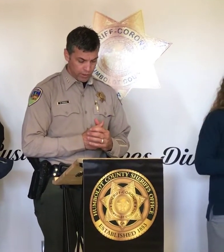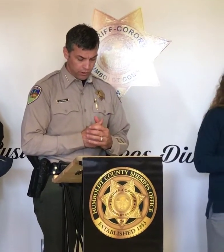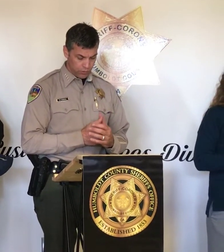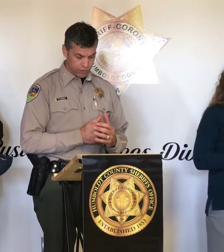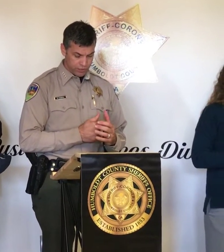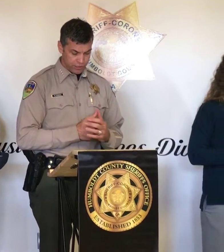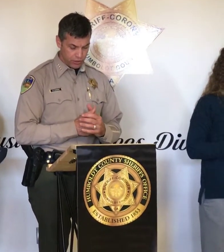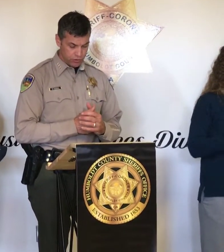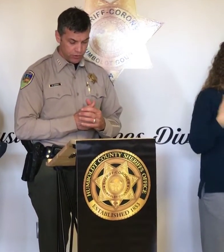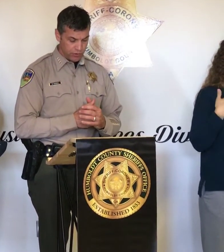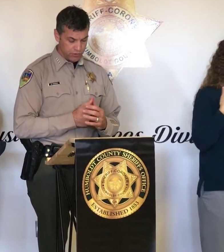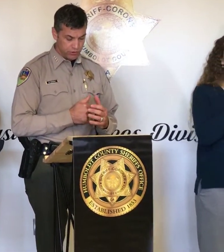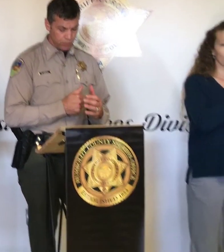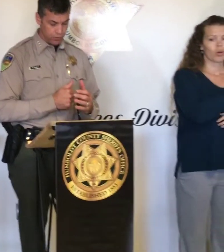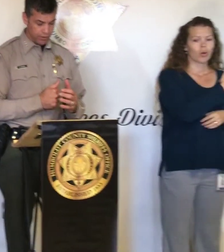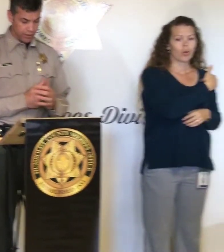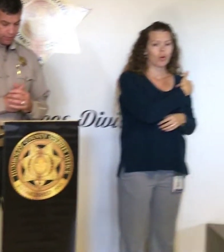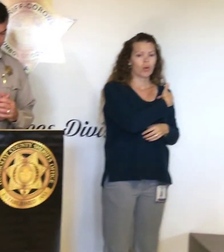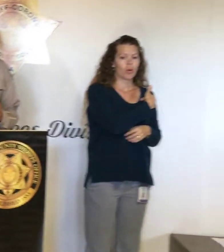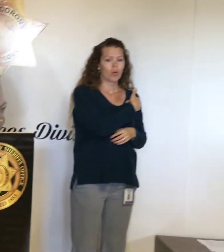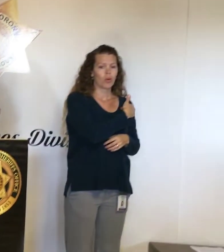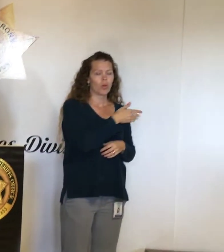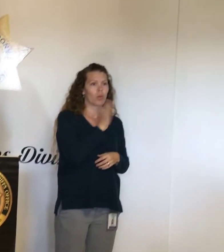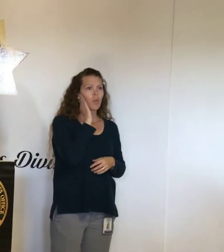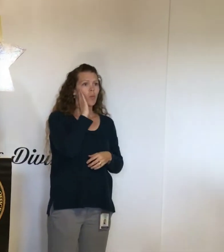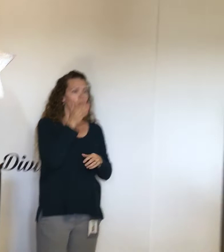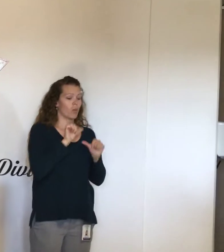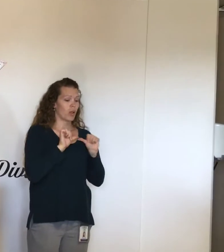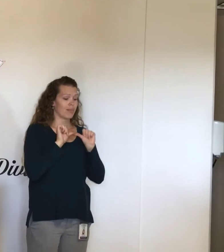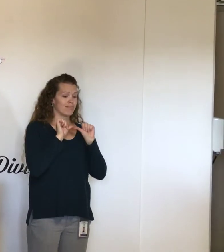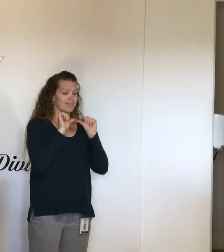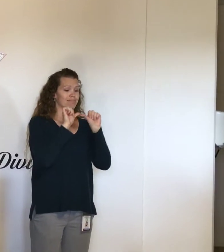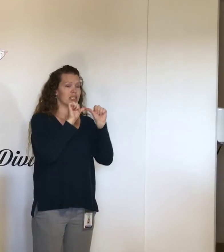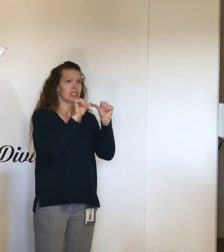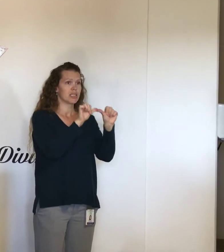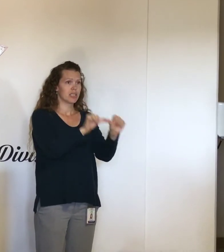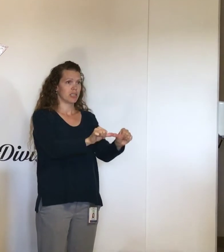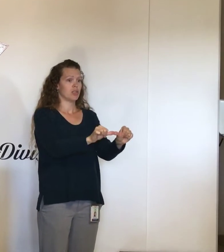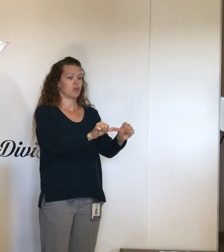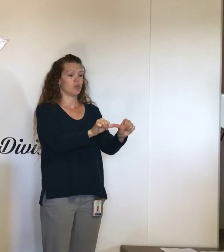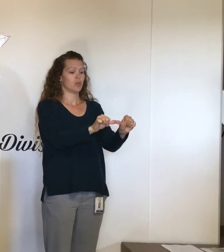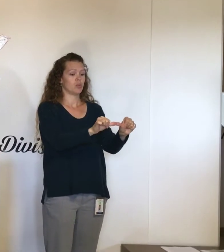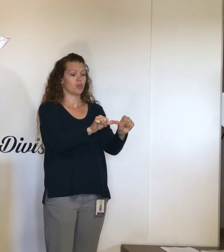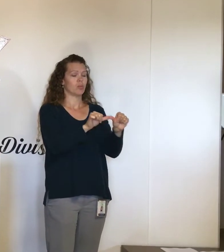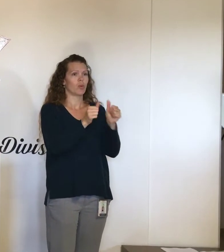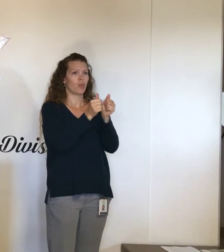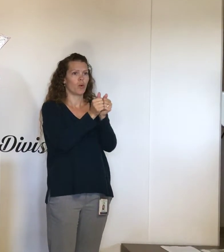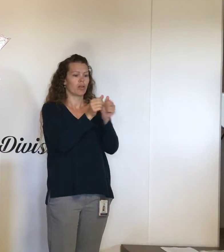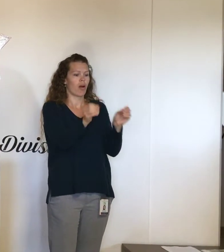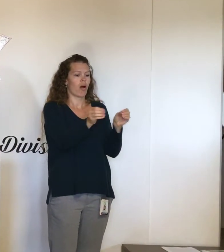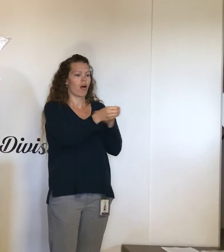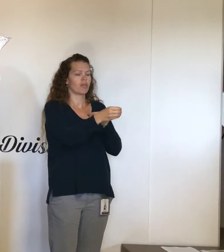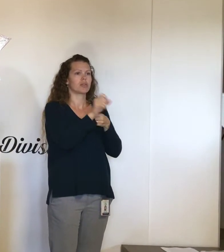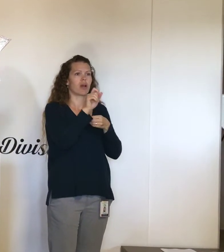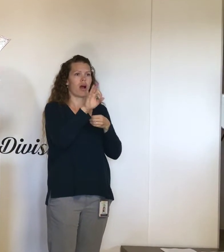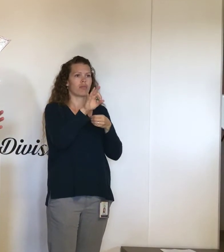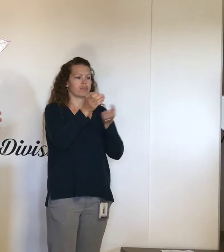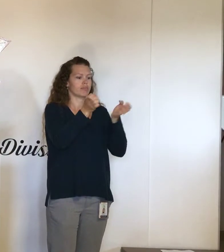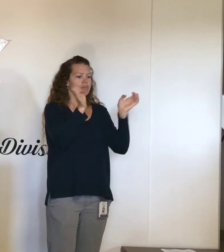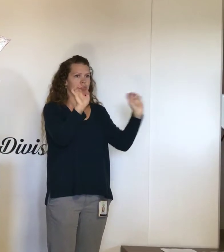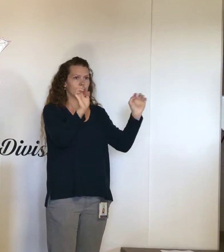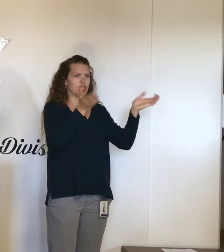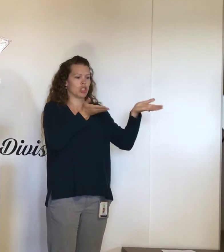So we are going to continue to have our Office of Emergency Services activated. And I urge people to, again,